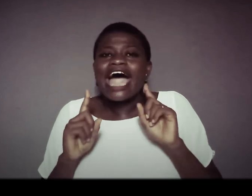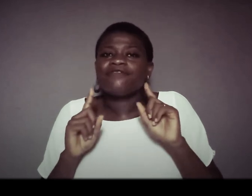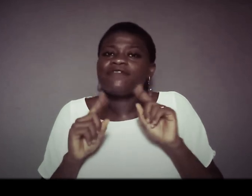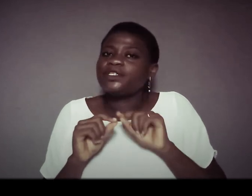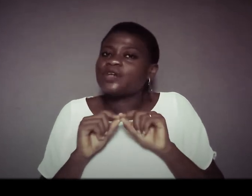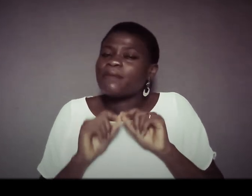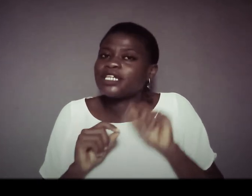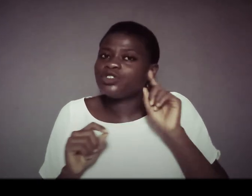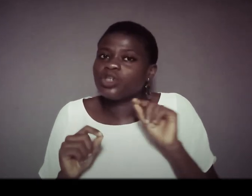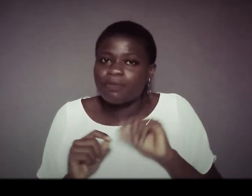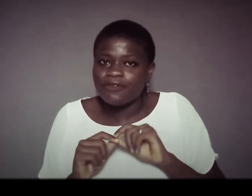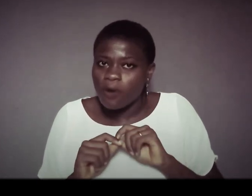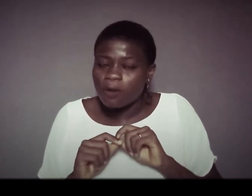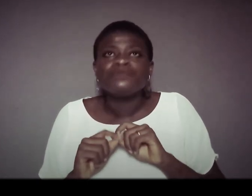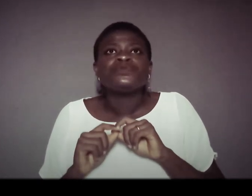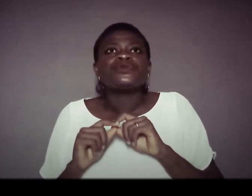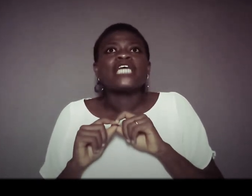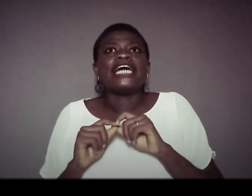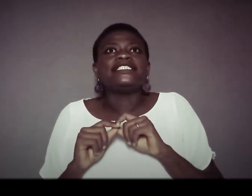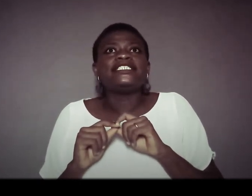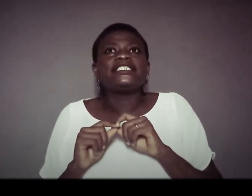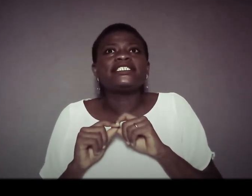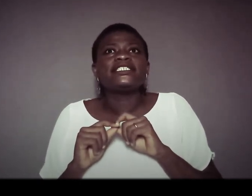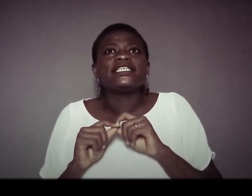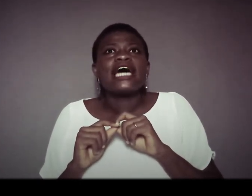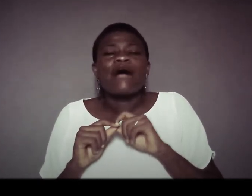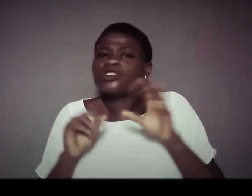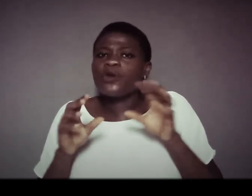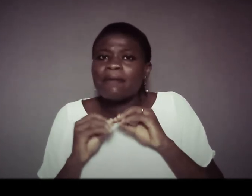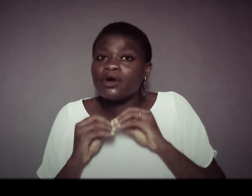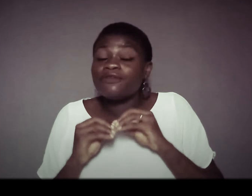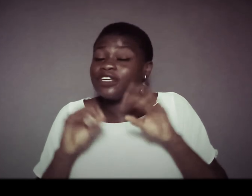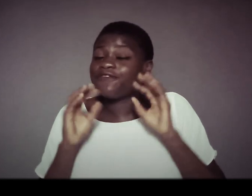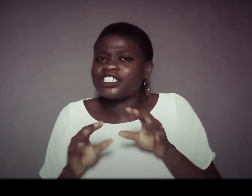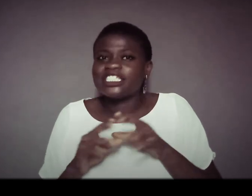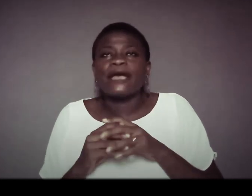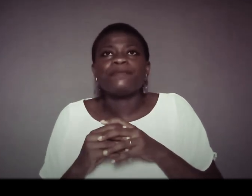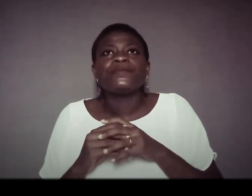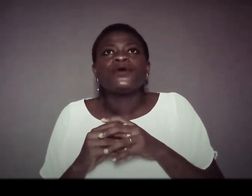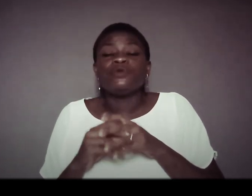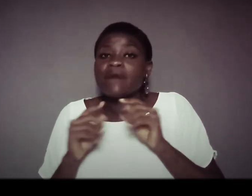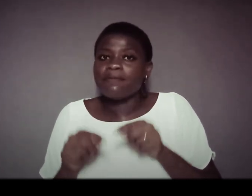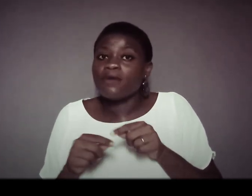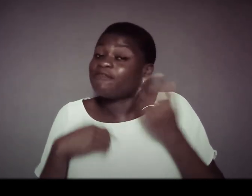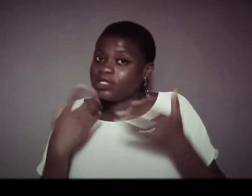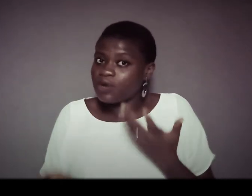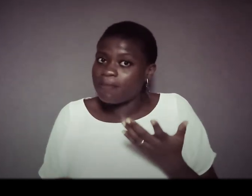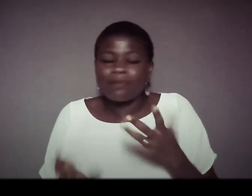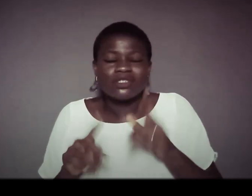have never been to about to shop before and i was going my mom for the first time with my mom i've been to about but